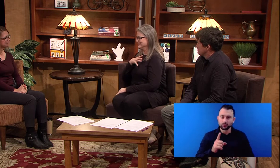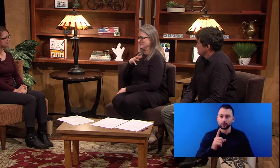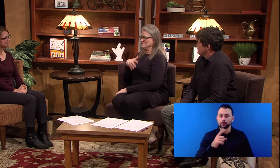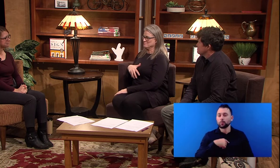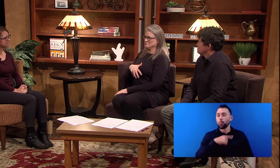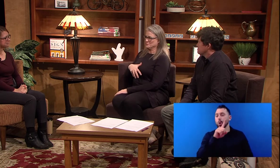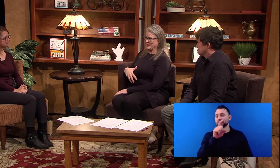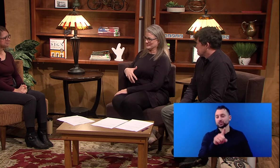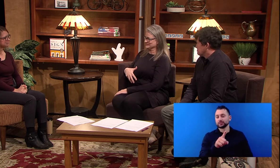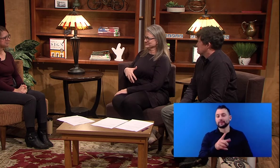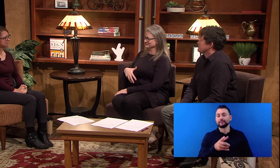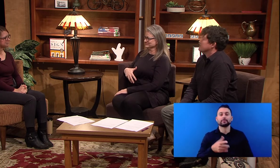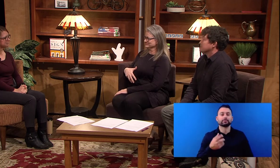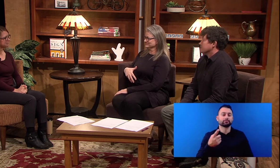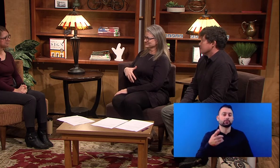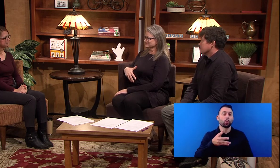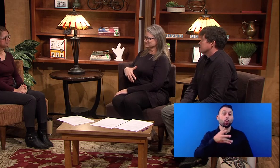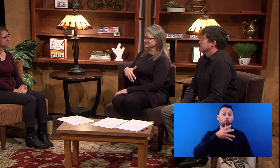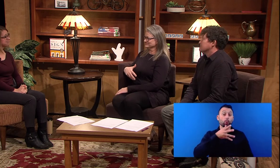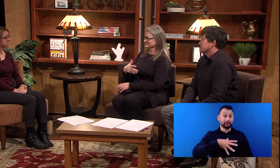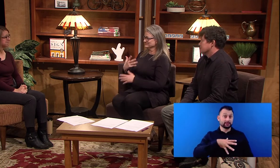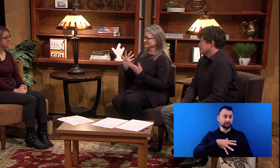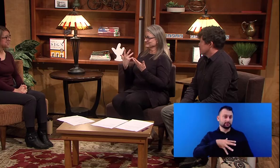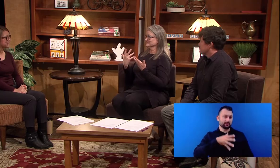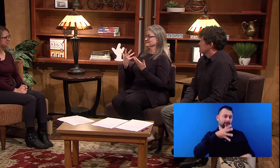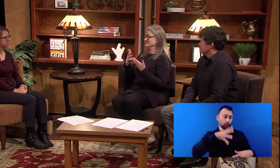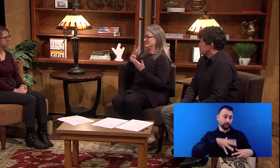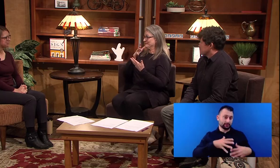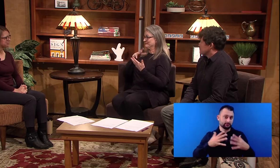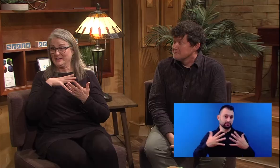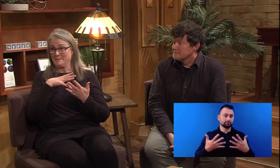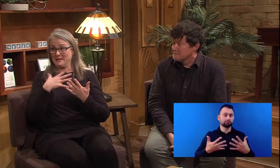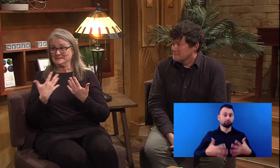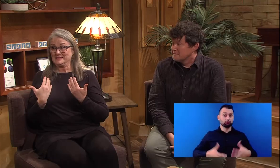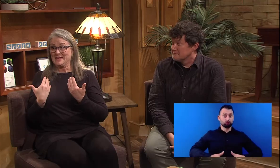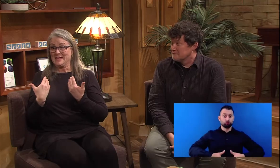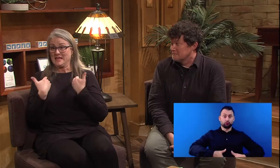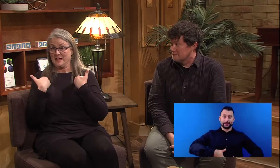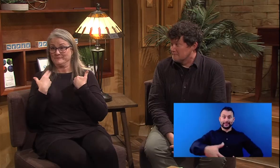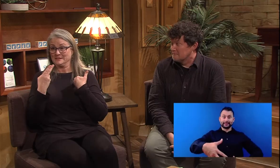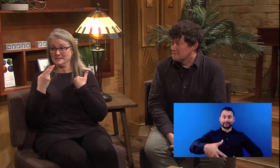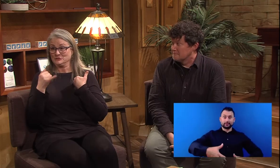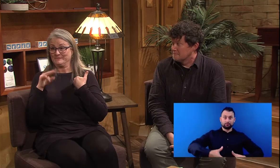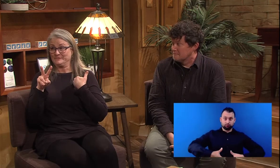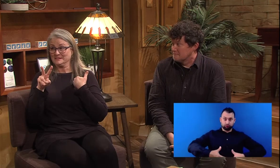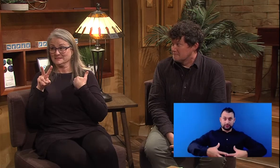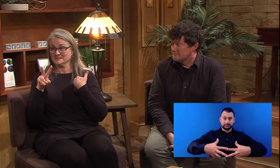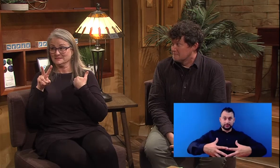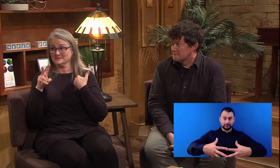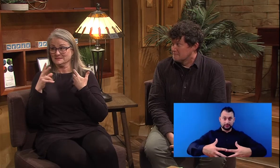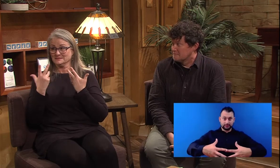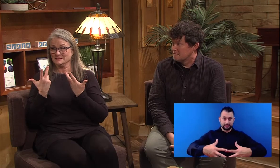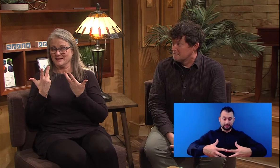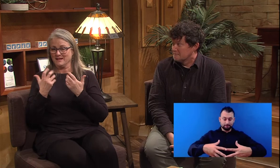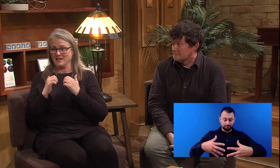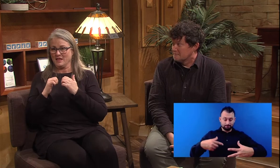I have a female question for you now and say this female has, uh,